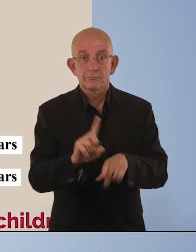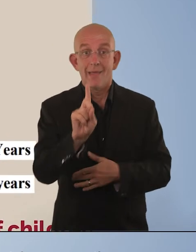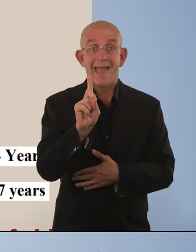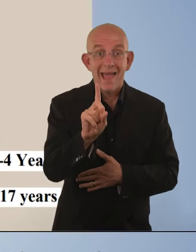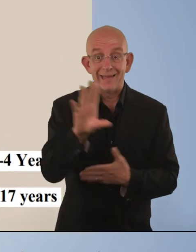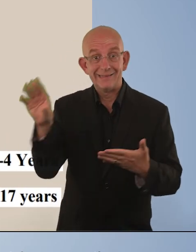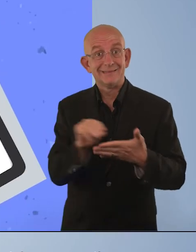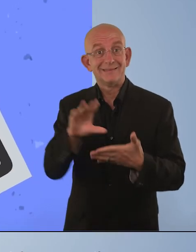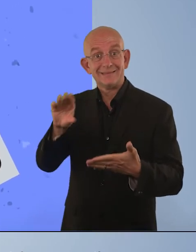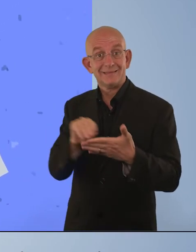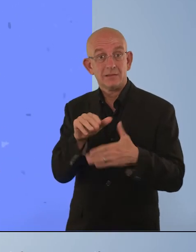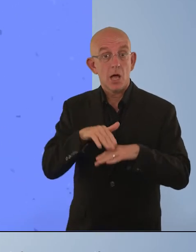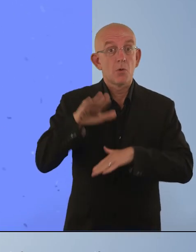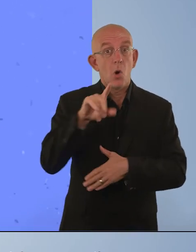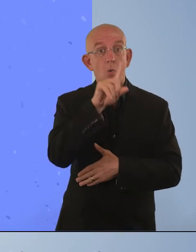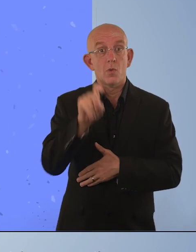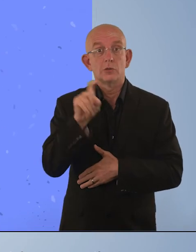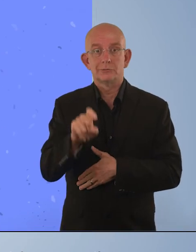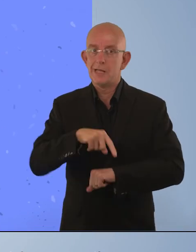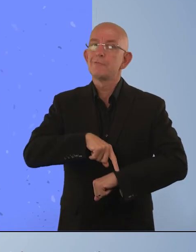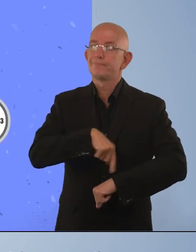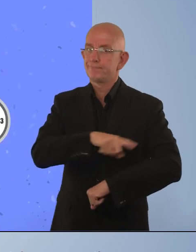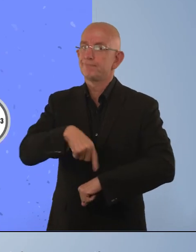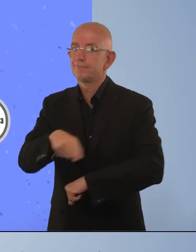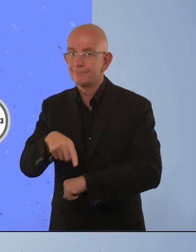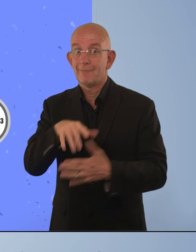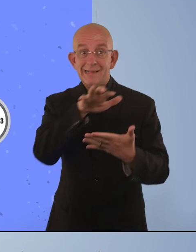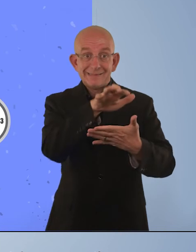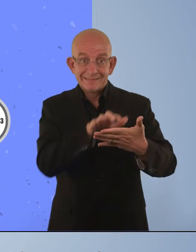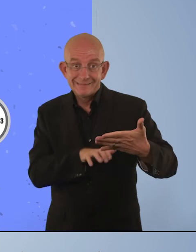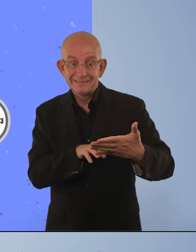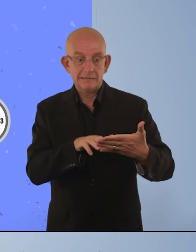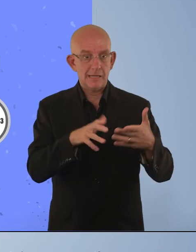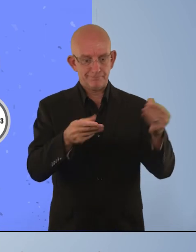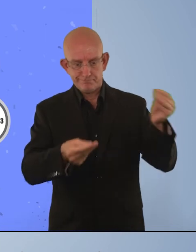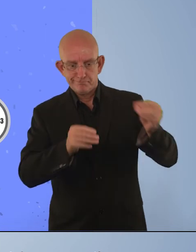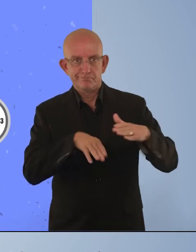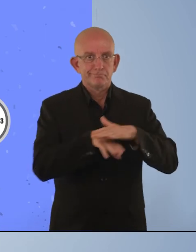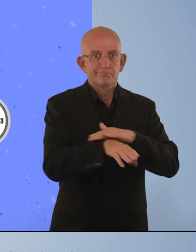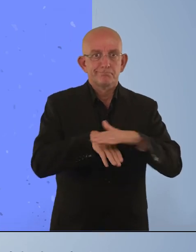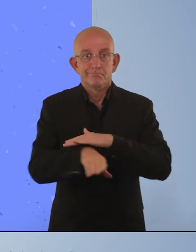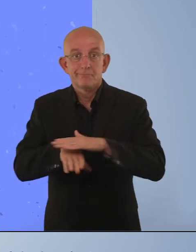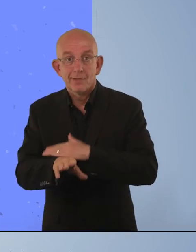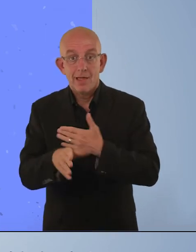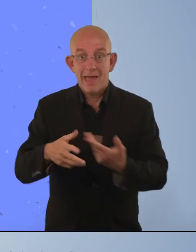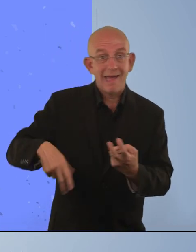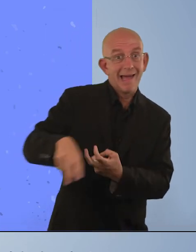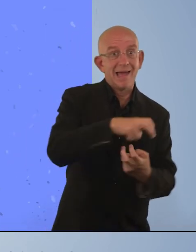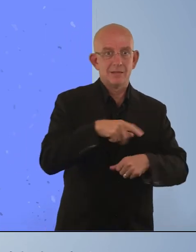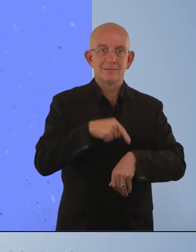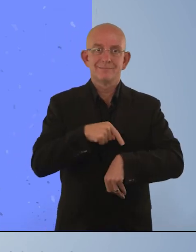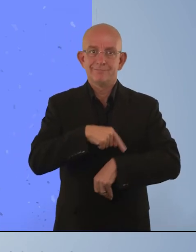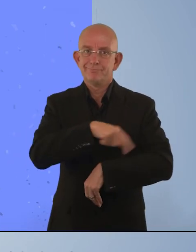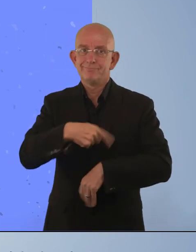including more questions does take up more time and space on the surveys increasing the costs of conducting the survey. These additional